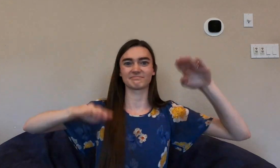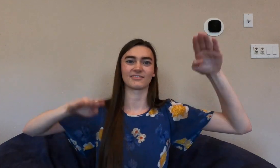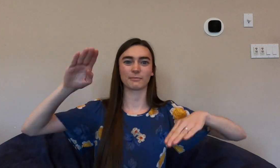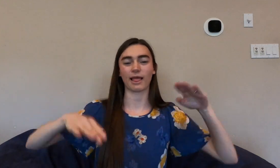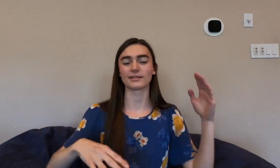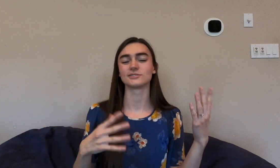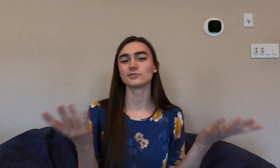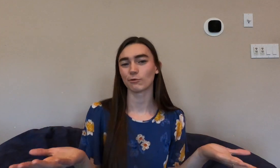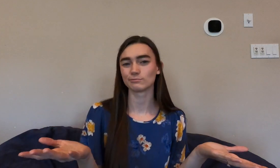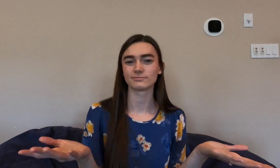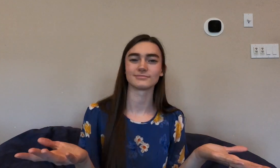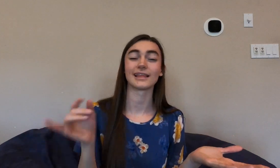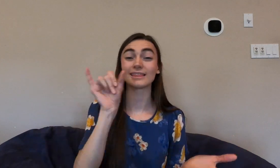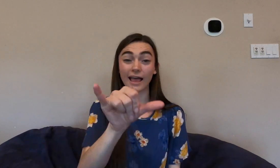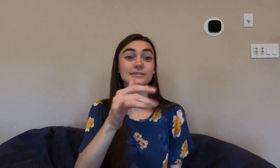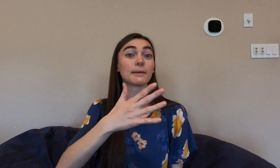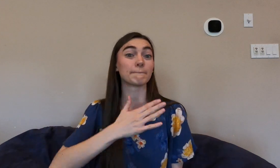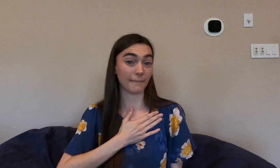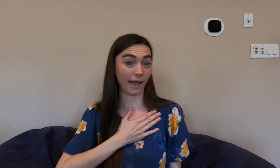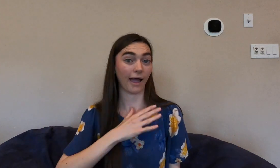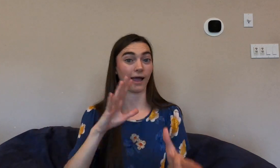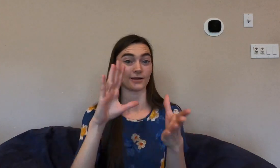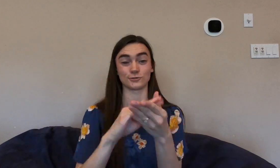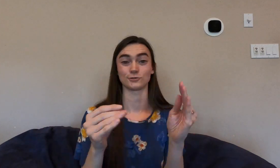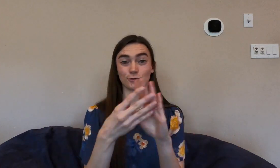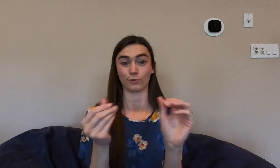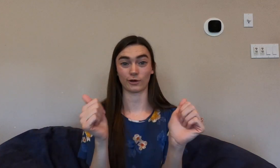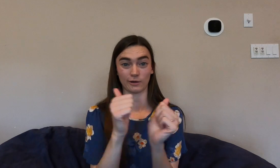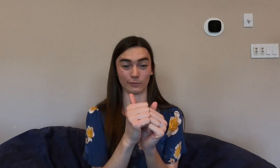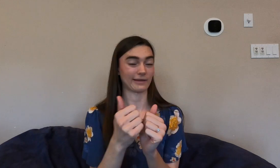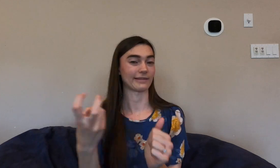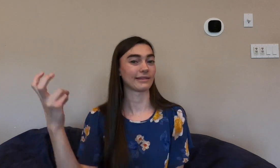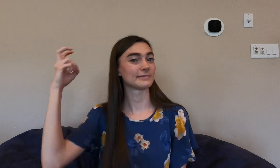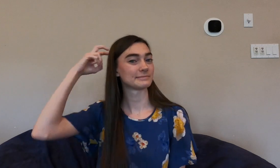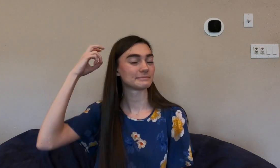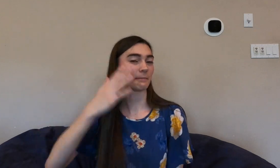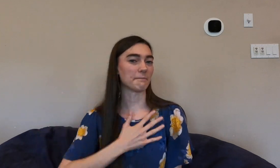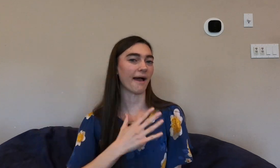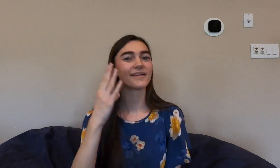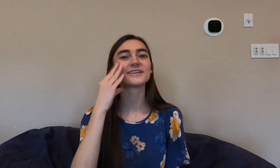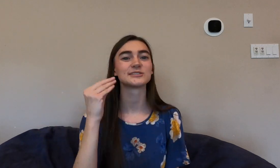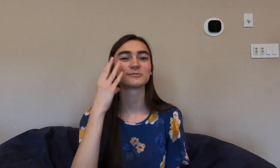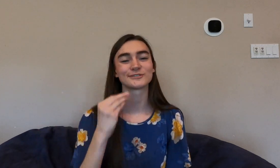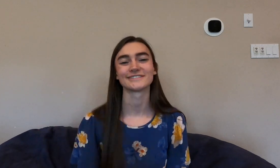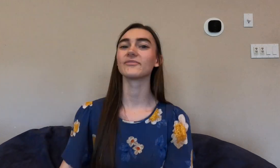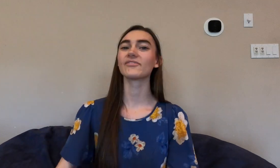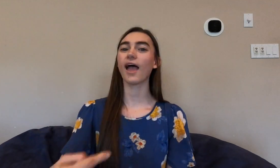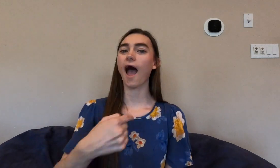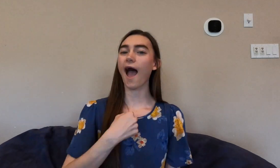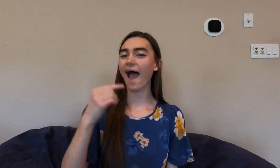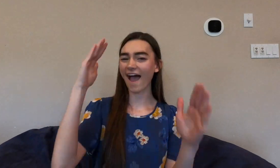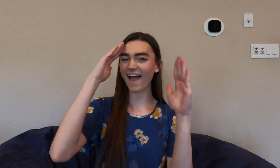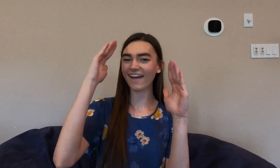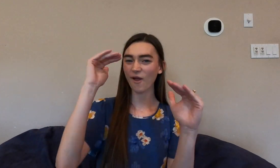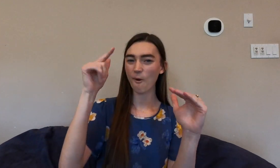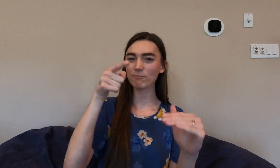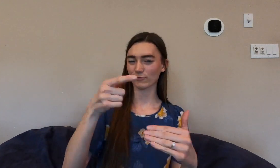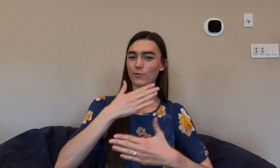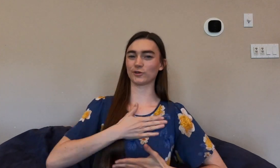There's just a balance. So that is my story with the cochlear implant and my experience. I hope you